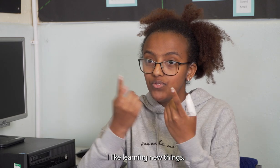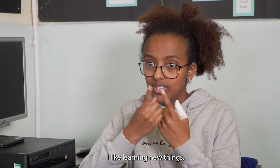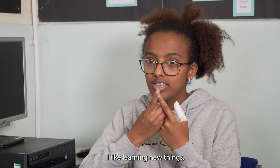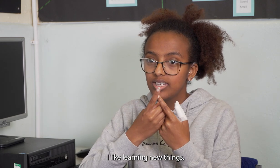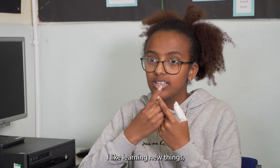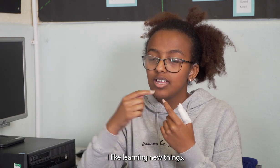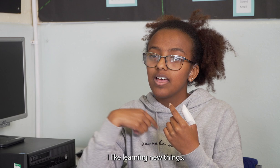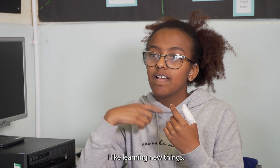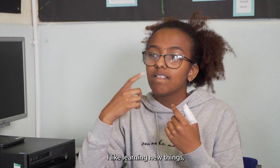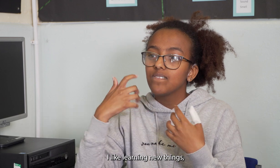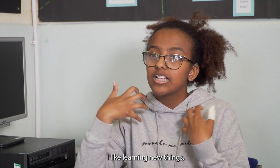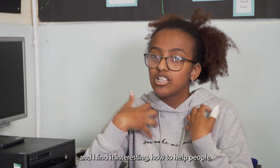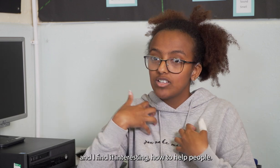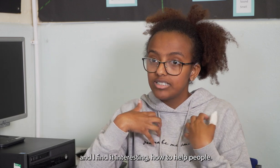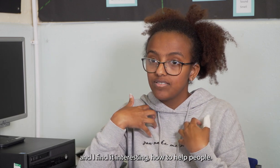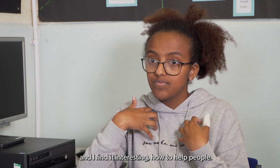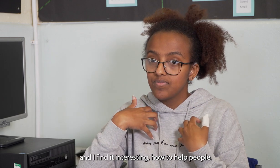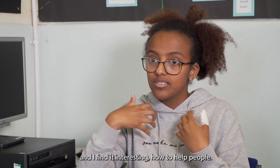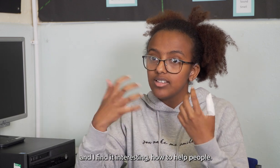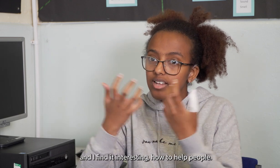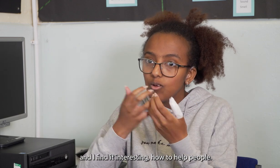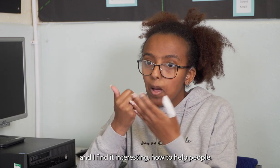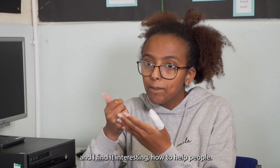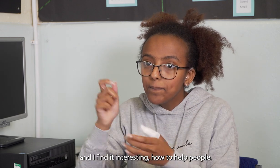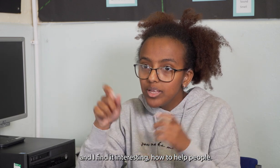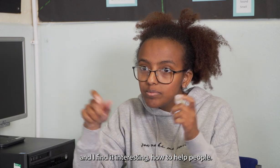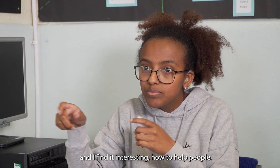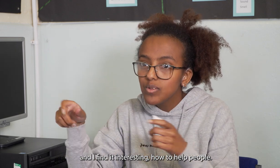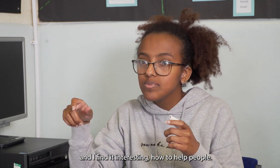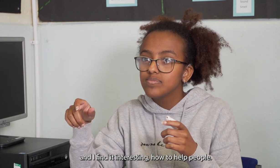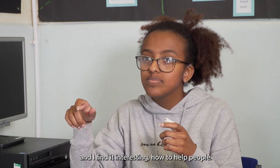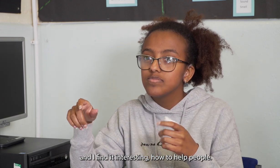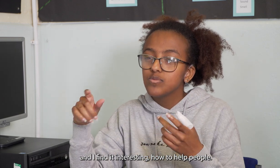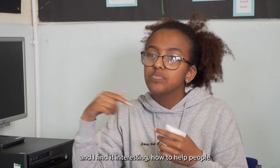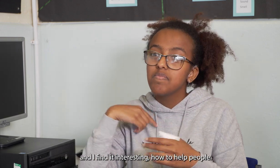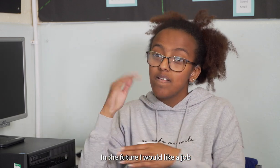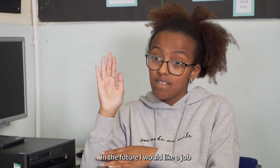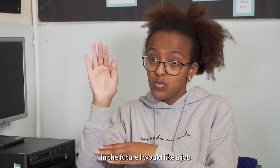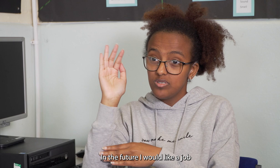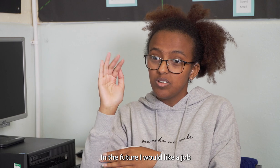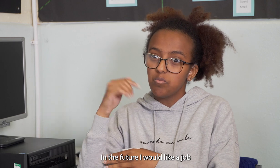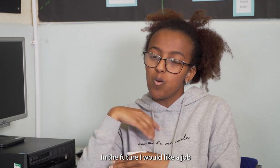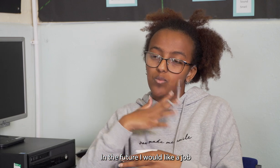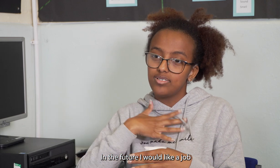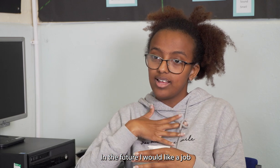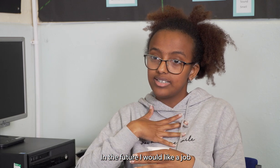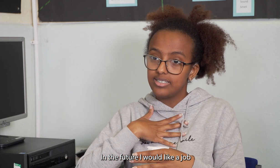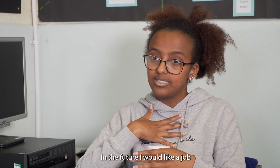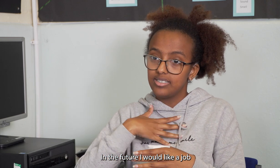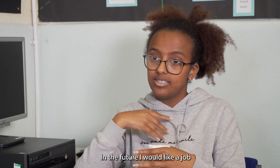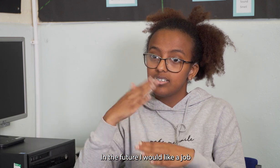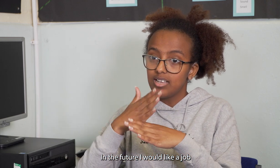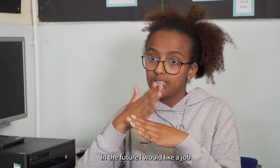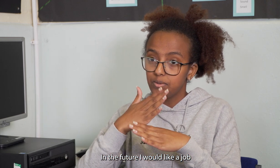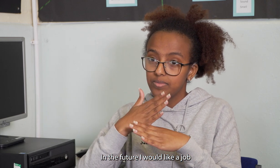learning new things and I find it interesting. How to help people. In the future, I